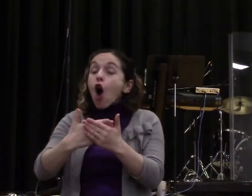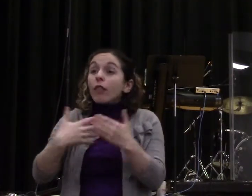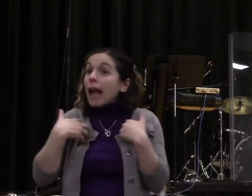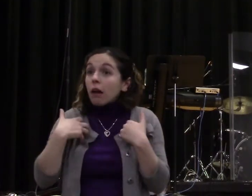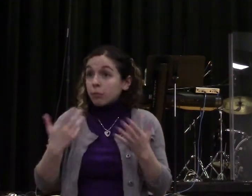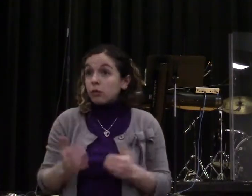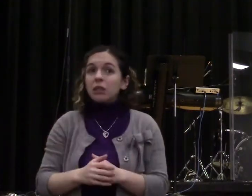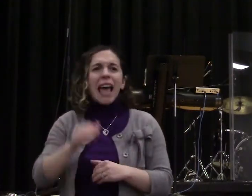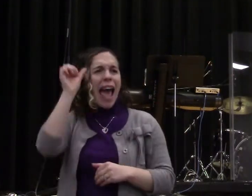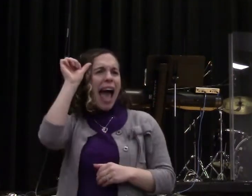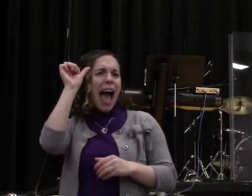over his clicker.